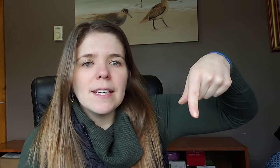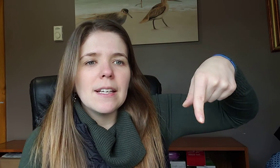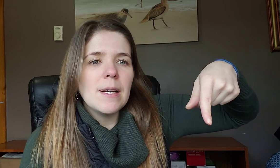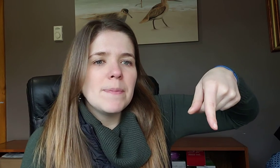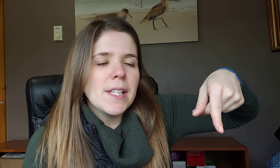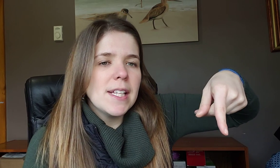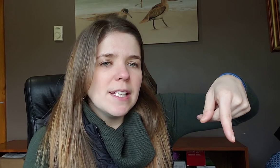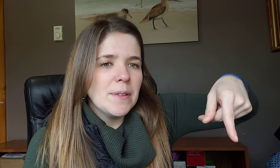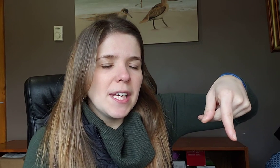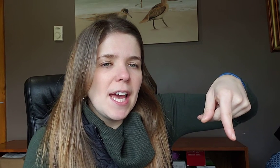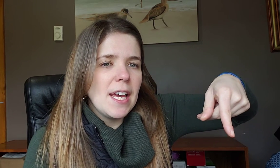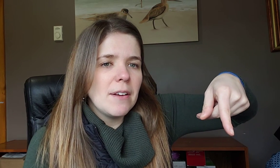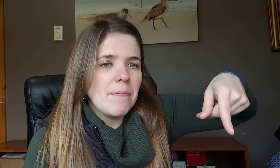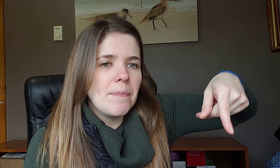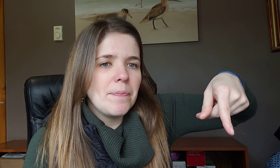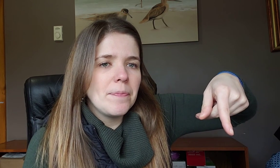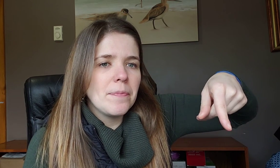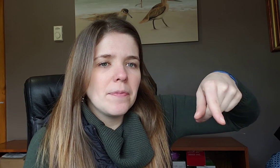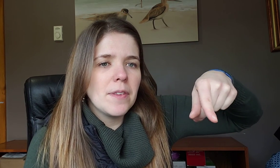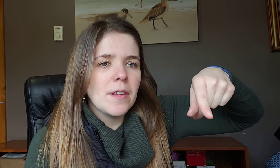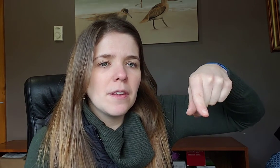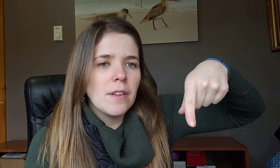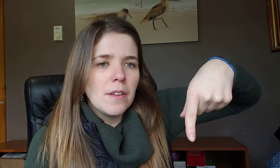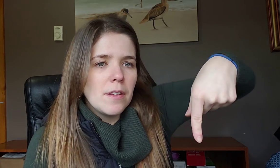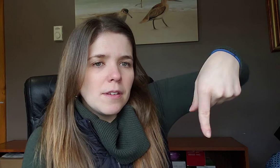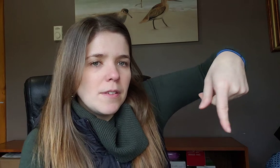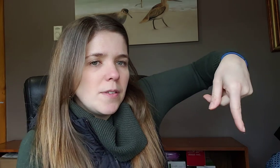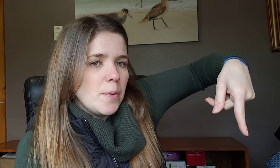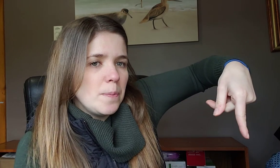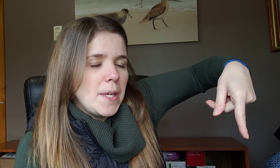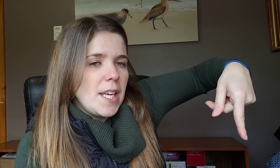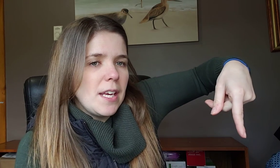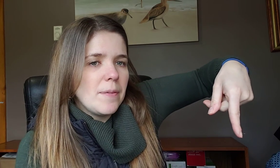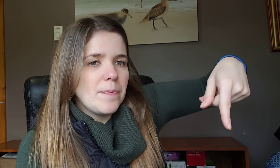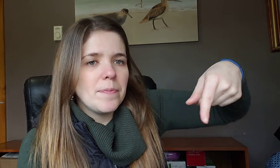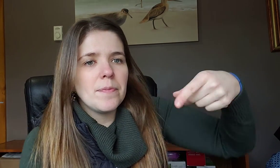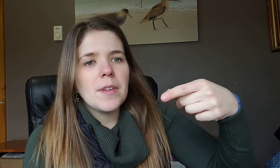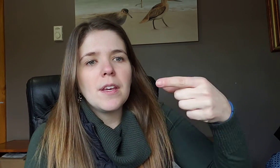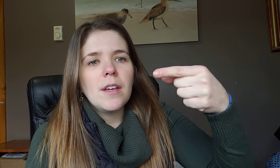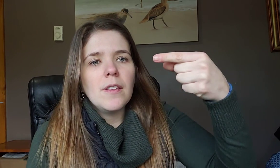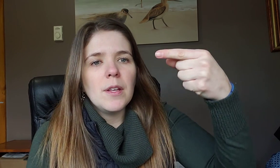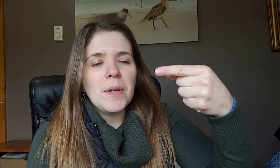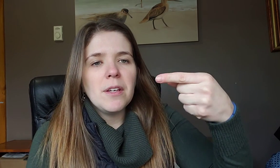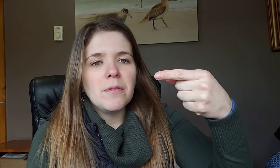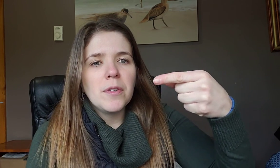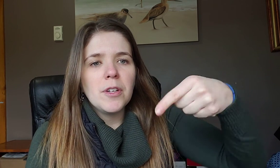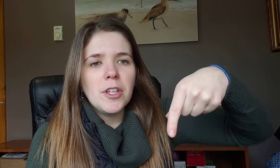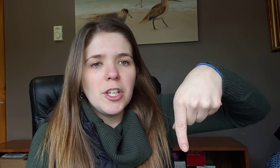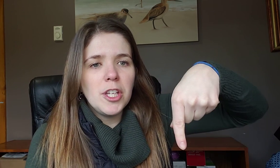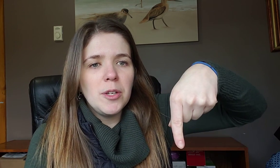like an upside down K so P then we have Q